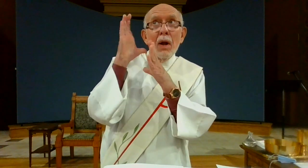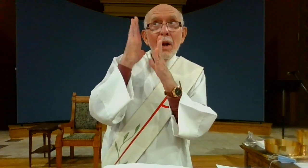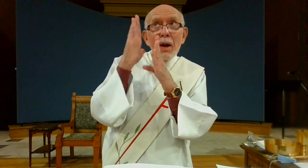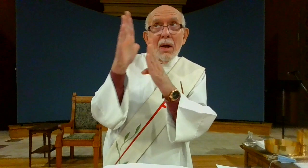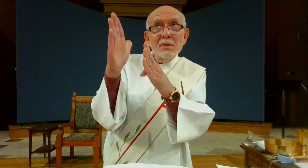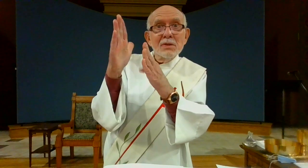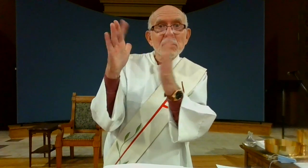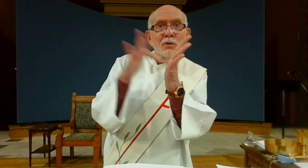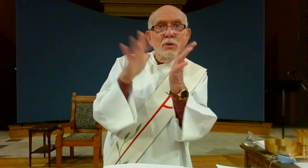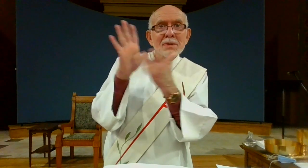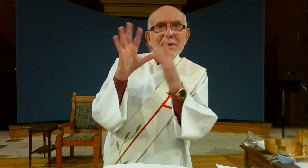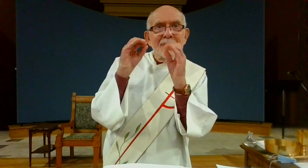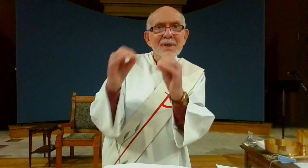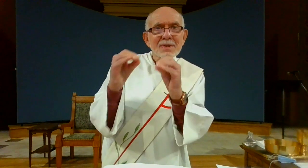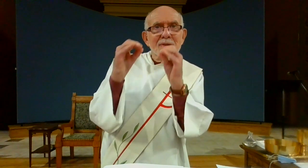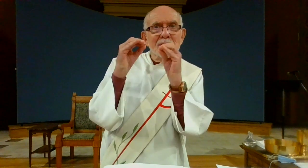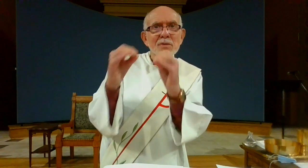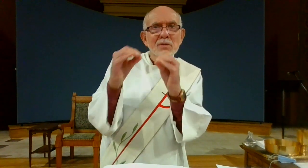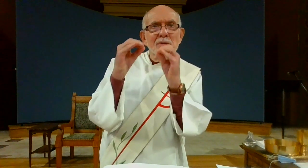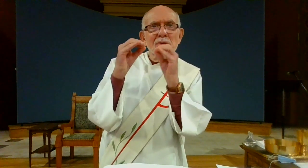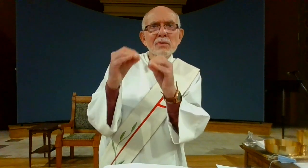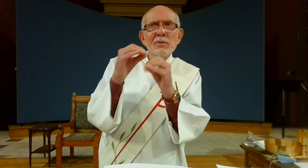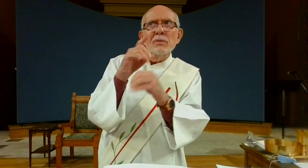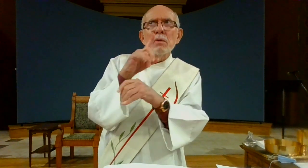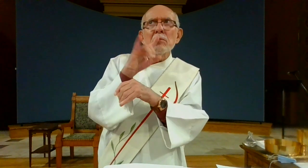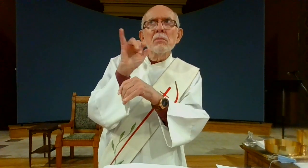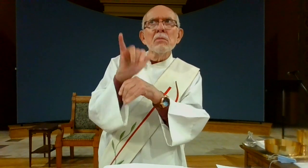But the more we listen to the teachings of Christ